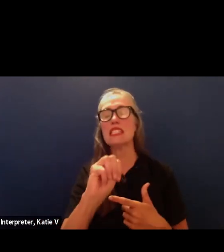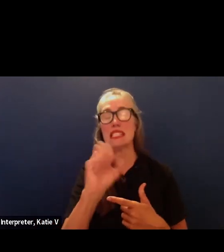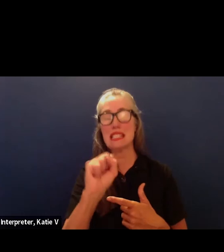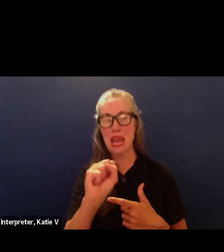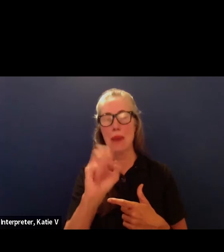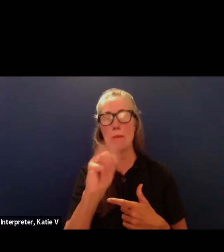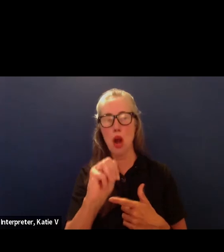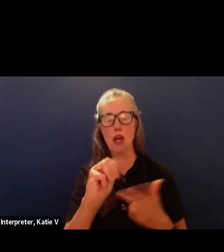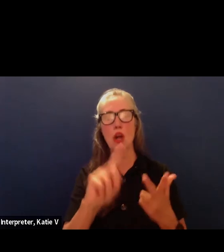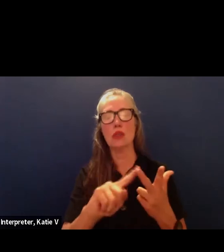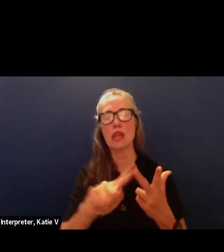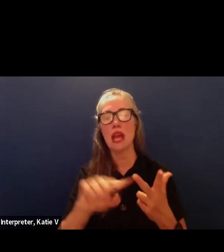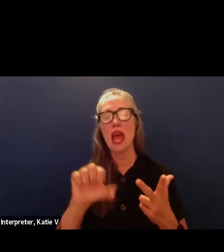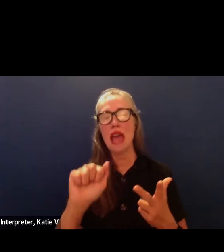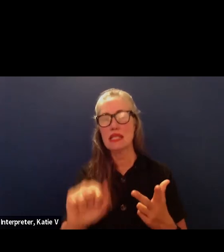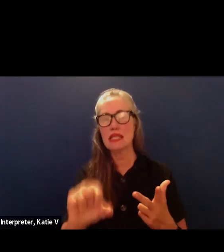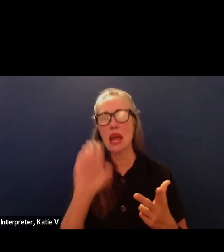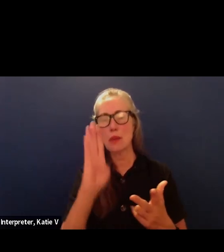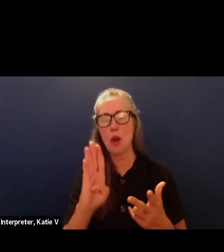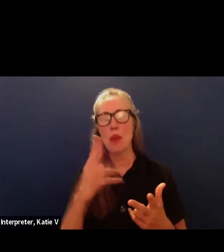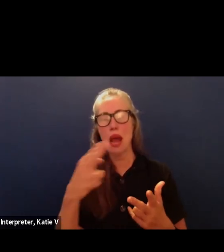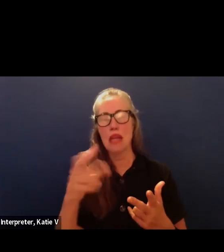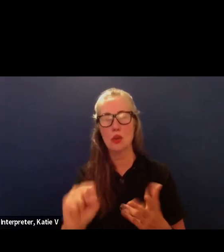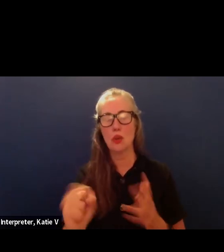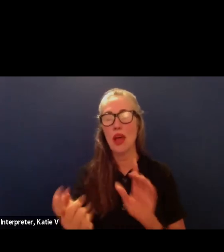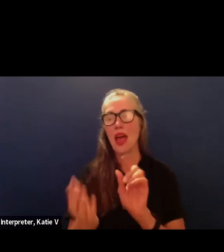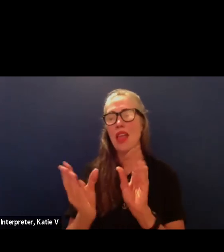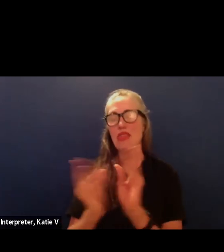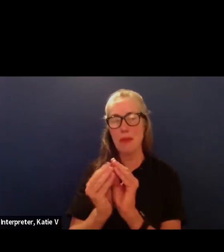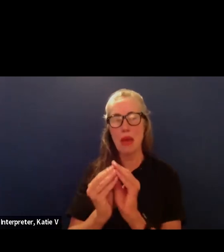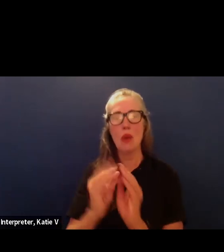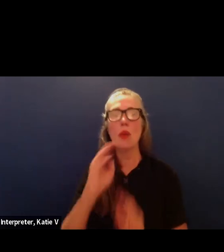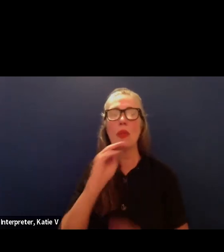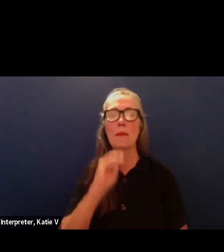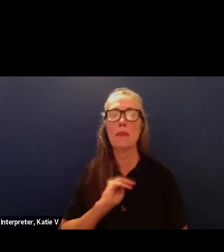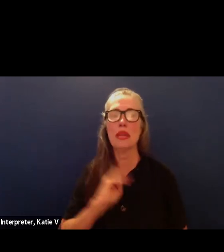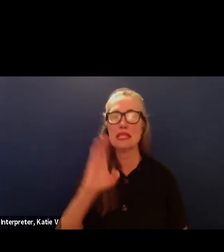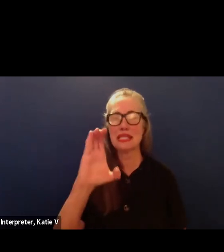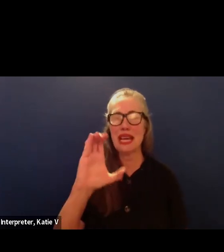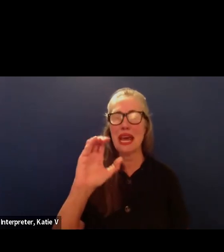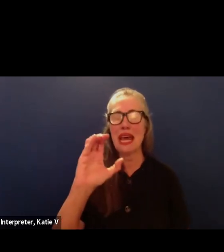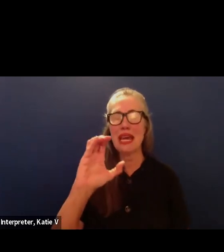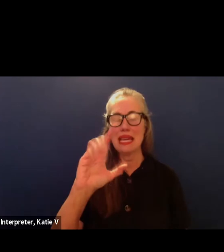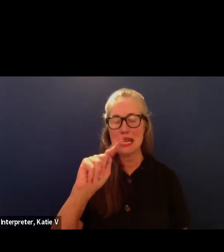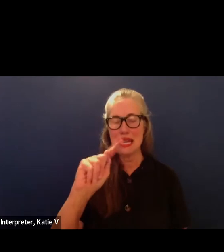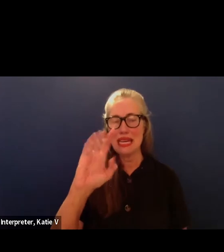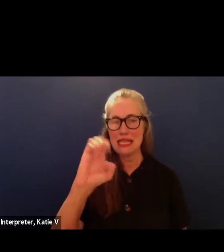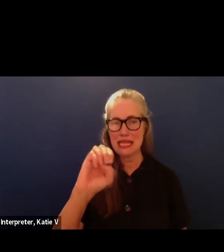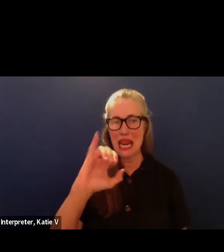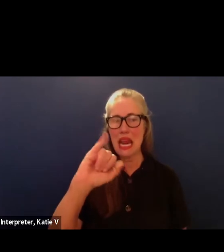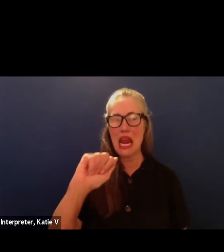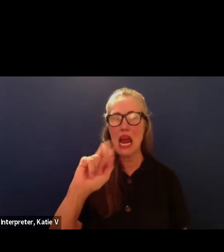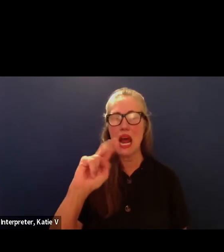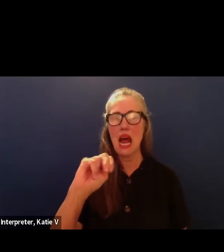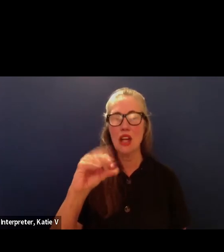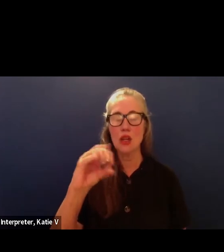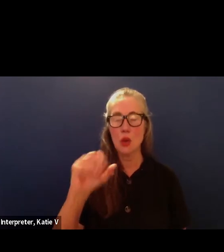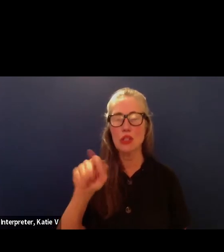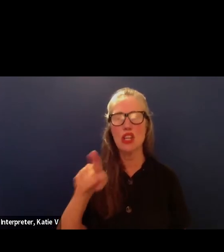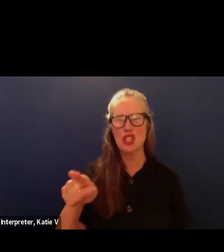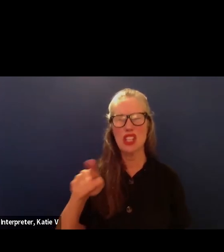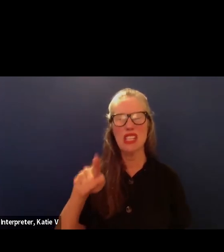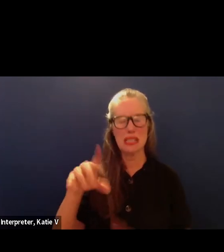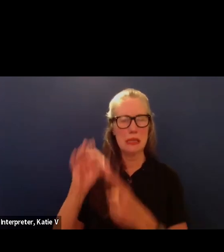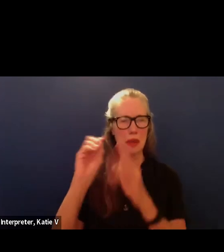with miss allison quijano our english uh teacher on special assignment and participate in professional learning under on